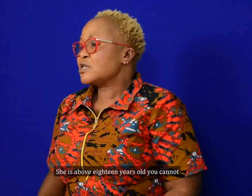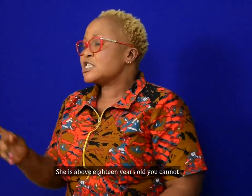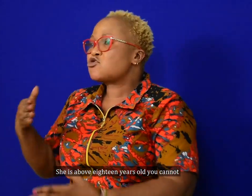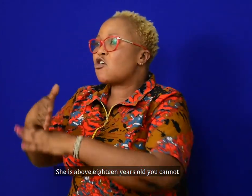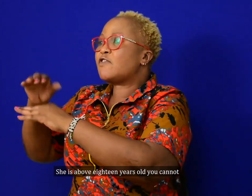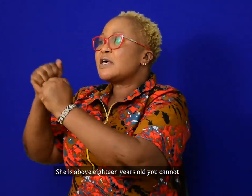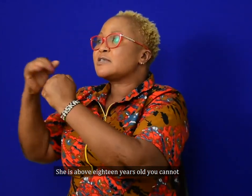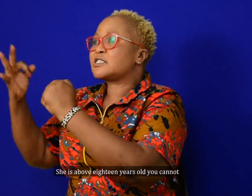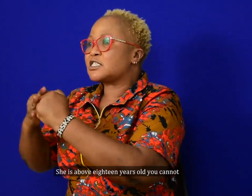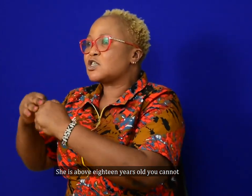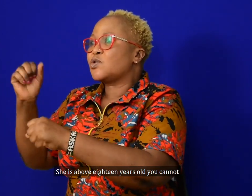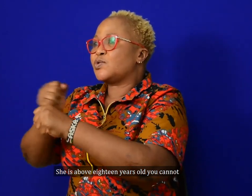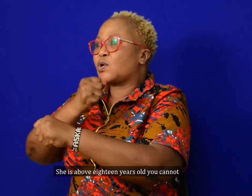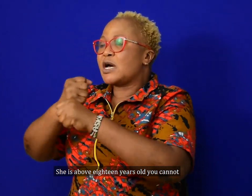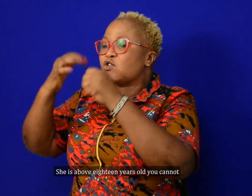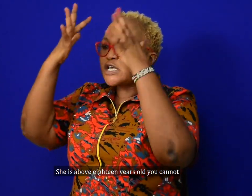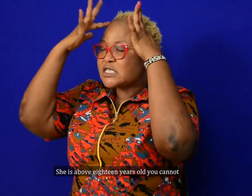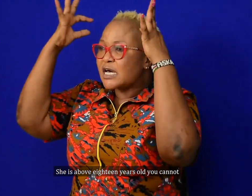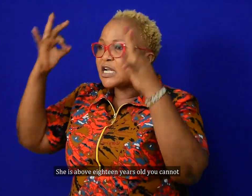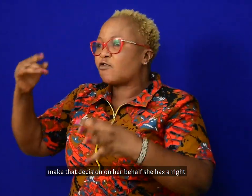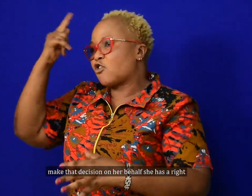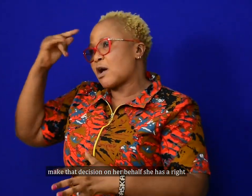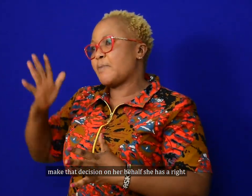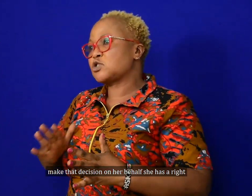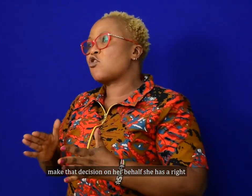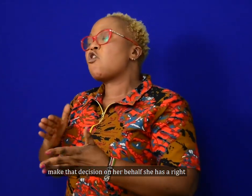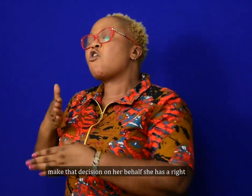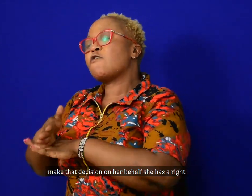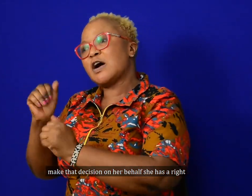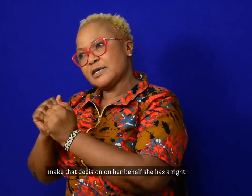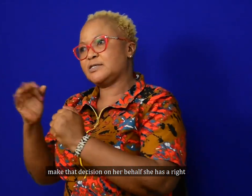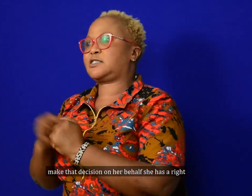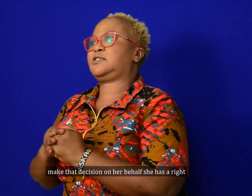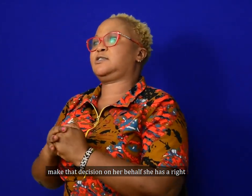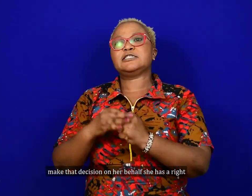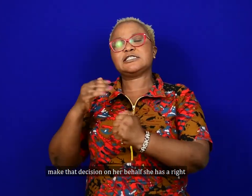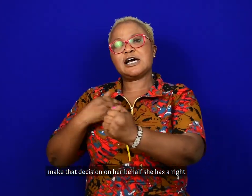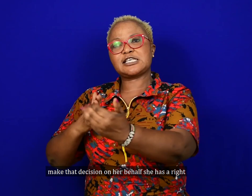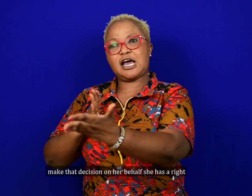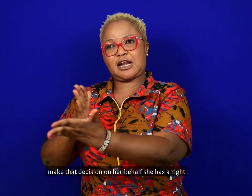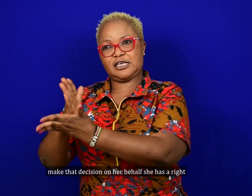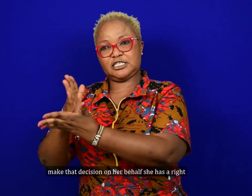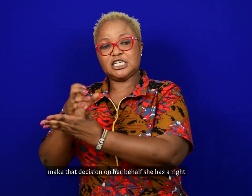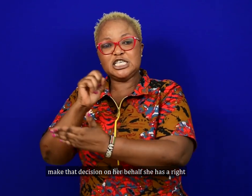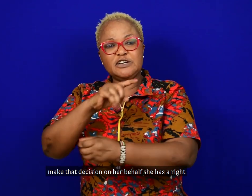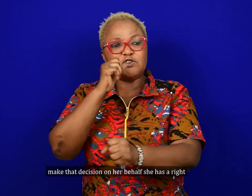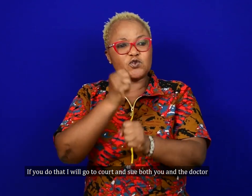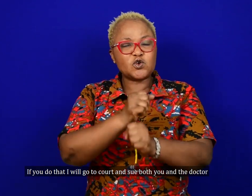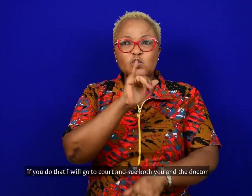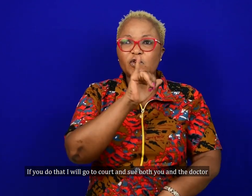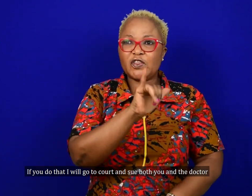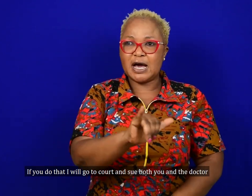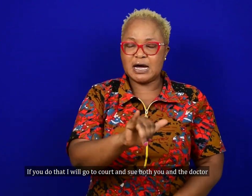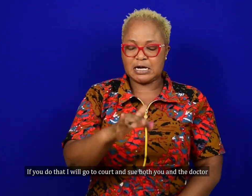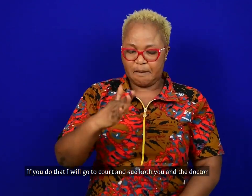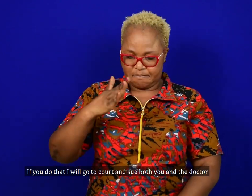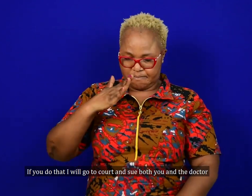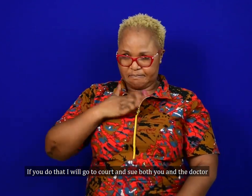She's above 18 years old and you cannot make that decision on her behalf. She has a right. If you do that, I will go to